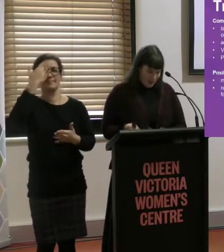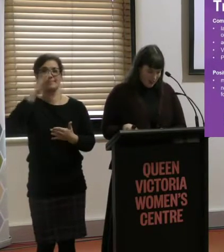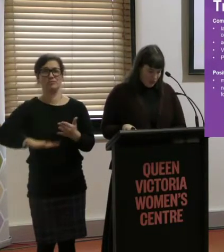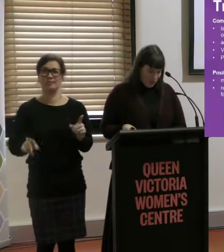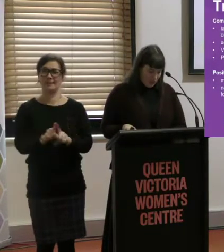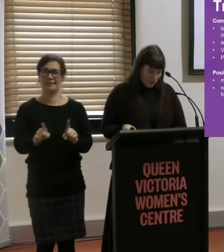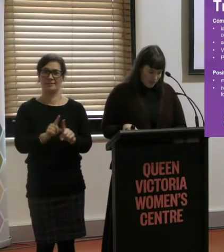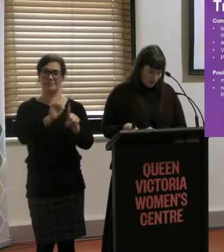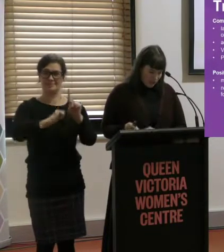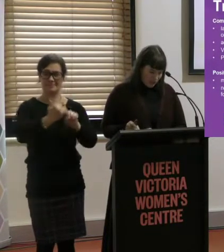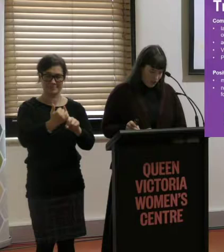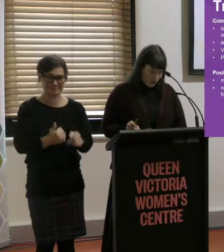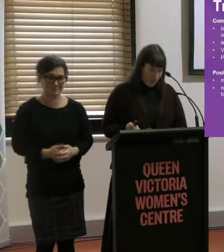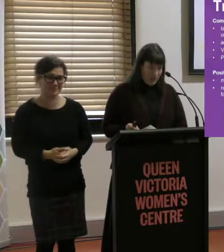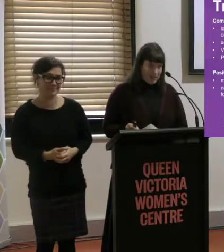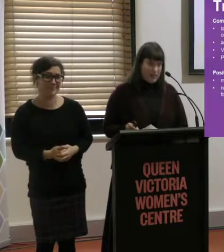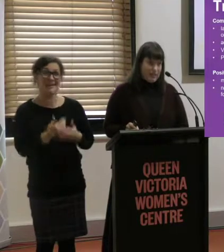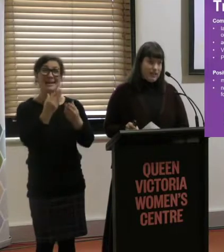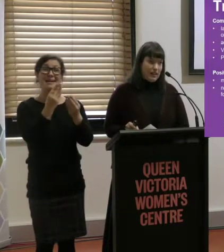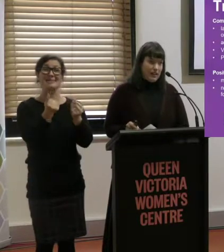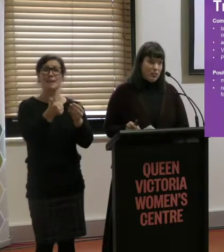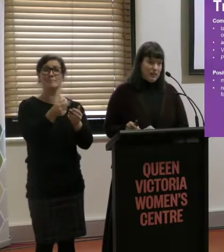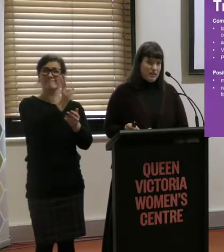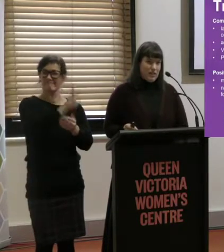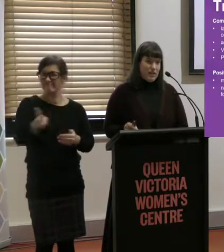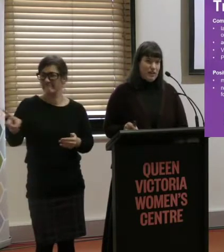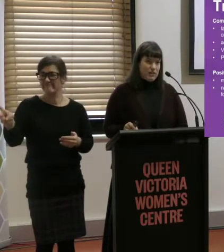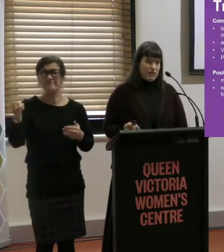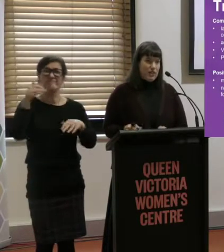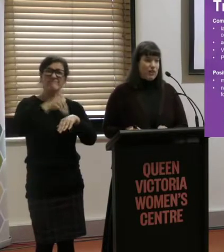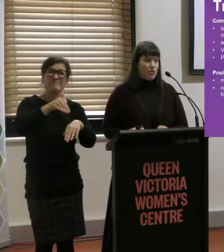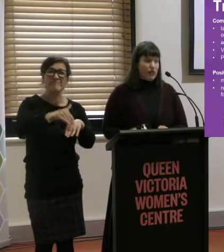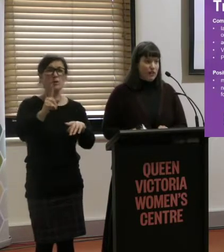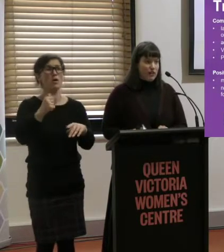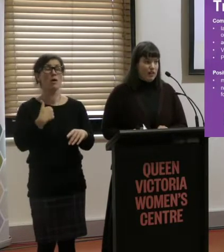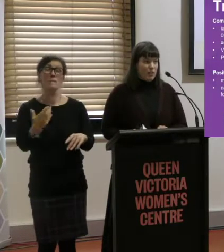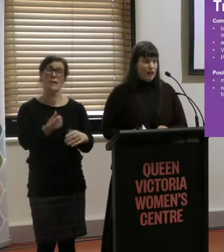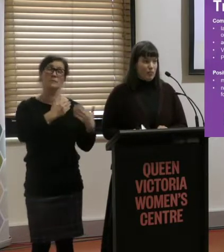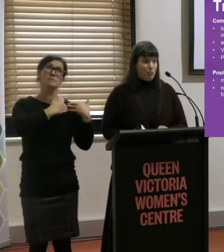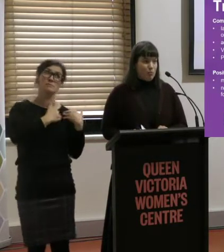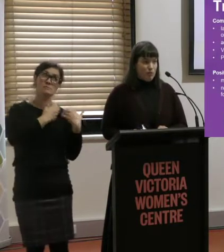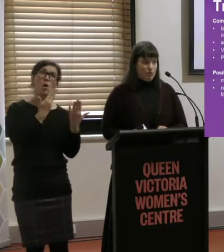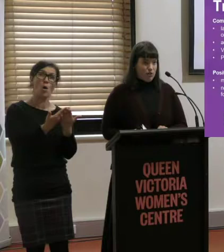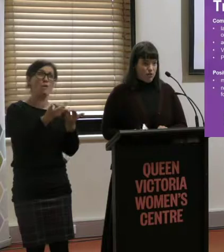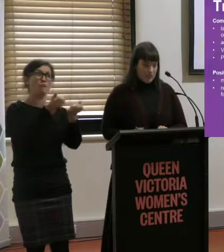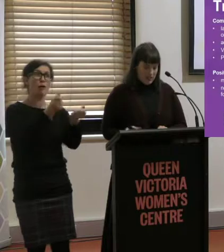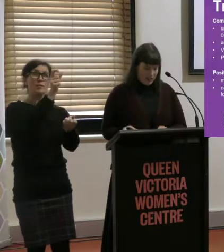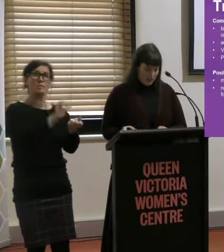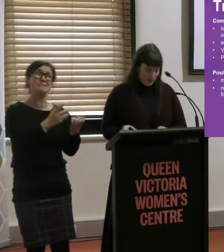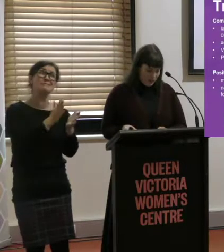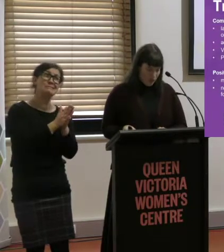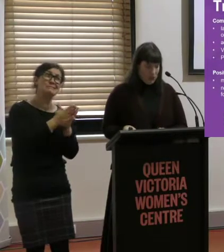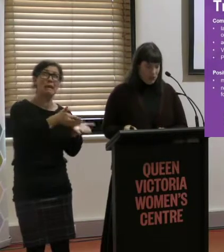But some of the common issues, as I said, the lack of independence of having to rely on the driver with the older trains,